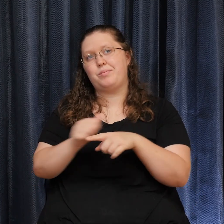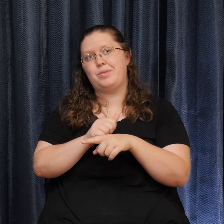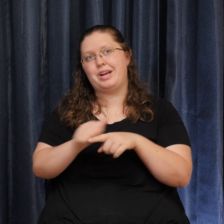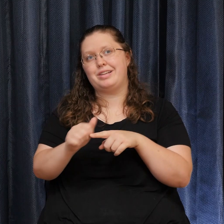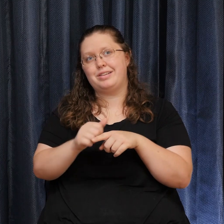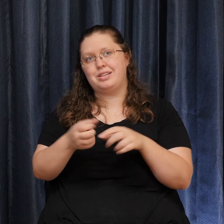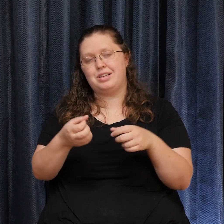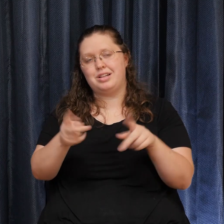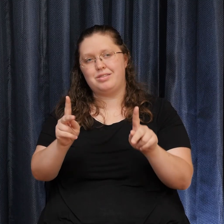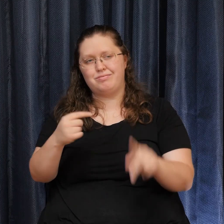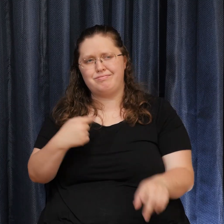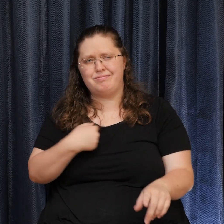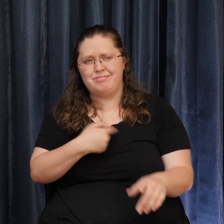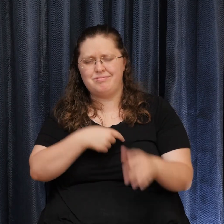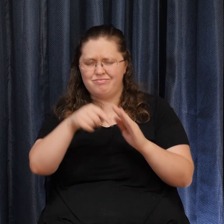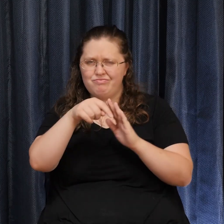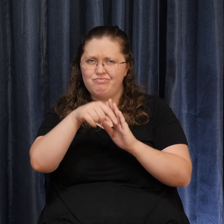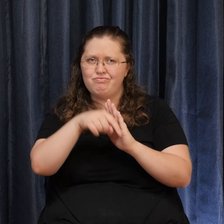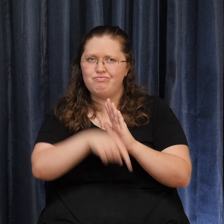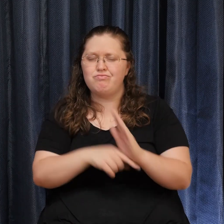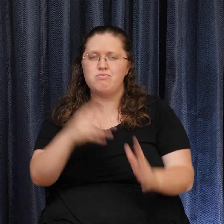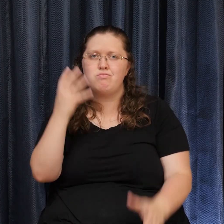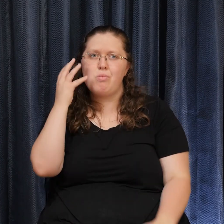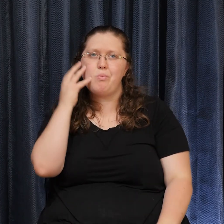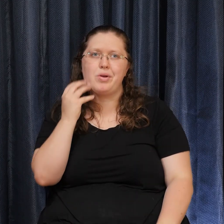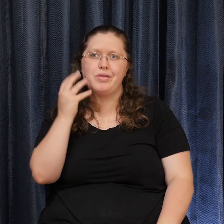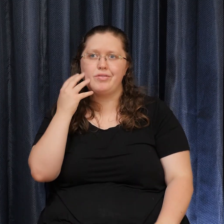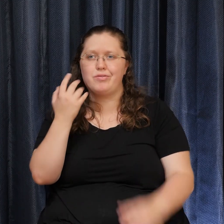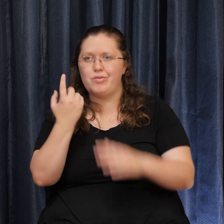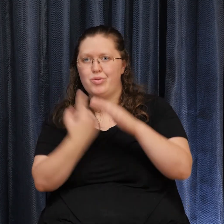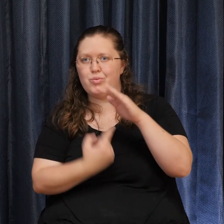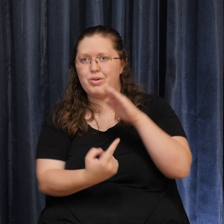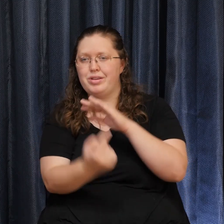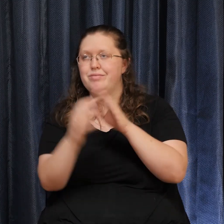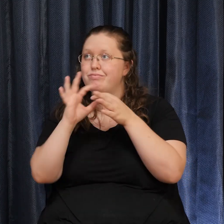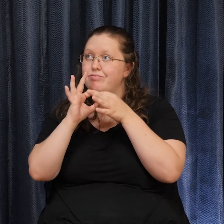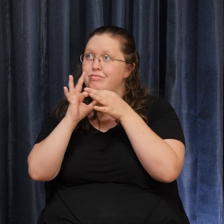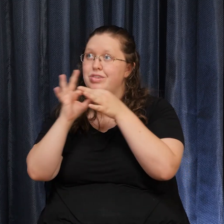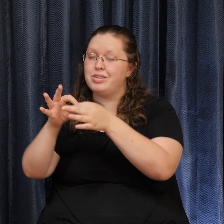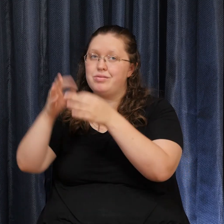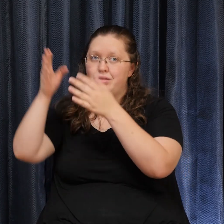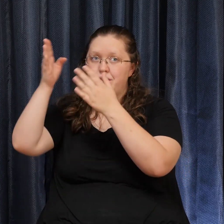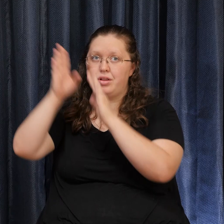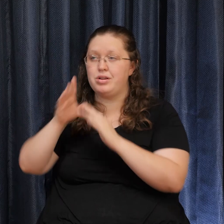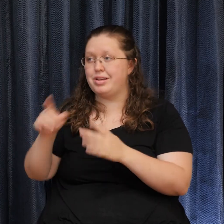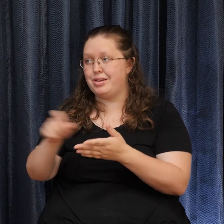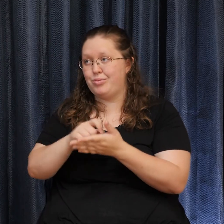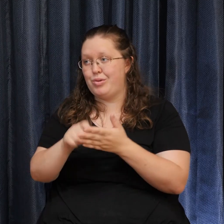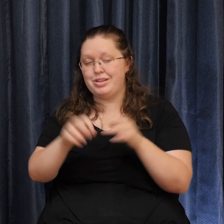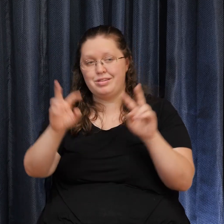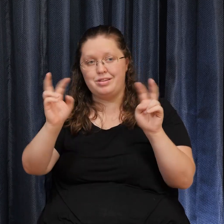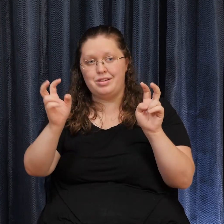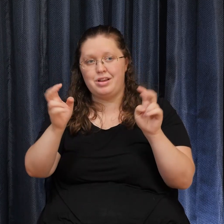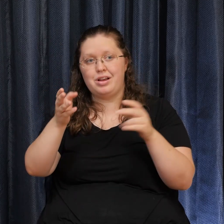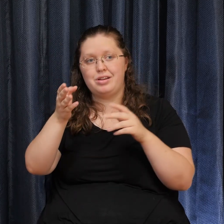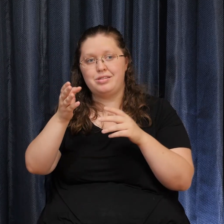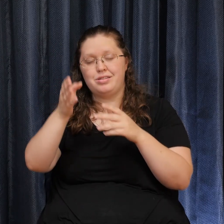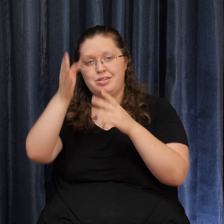our experience Of oneness with God He writes God is life God is life God